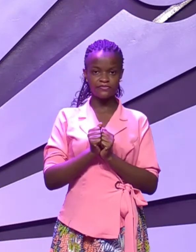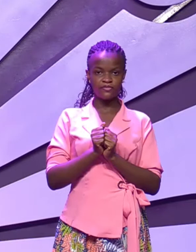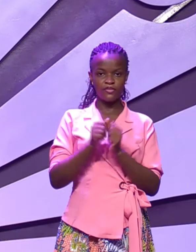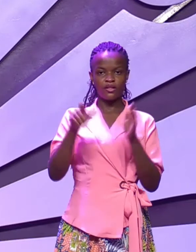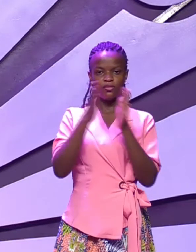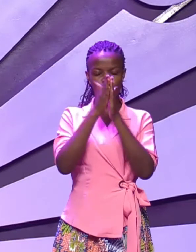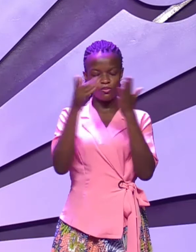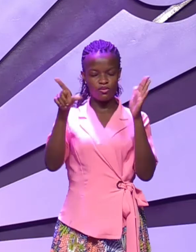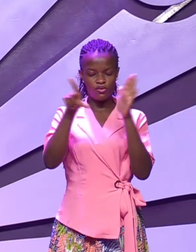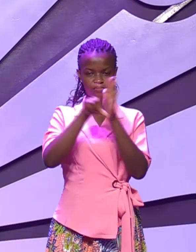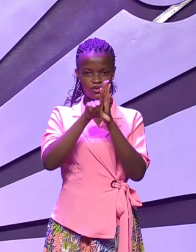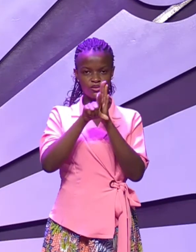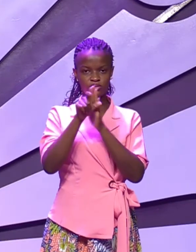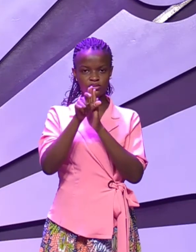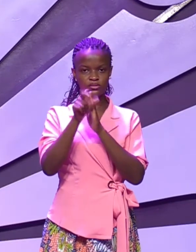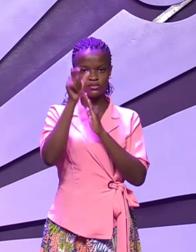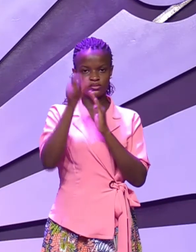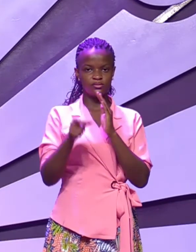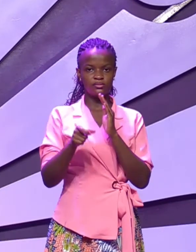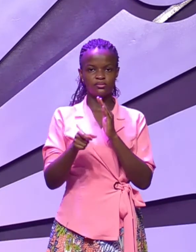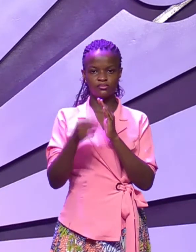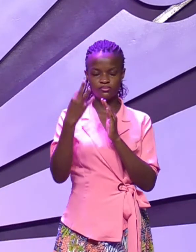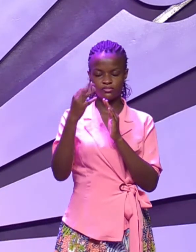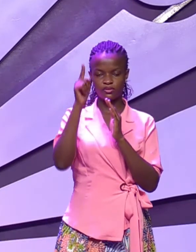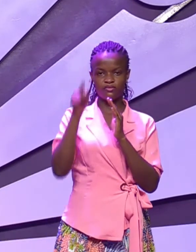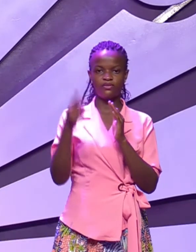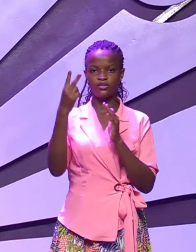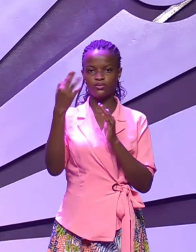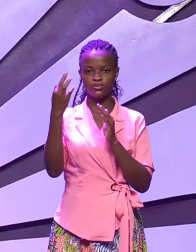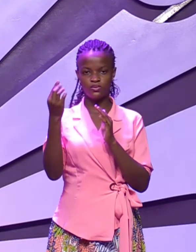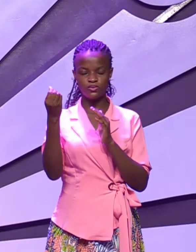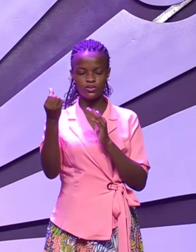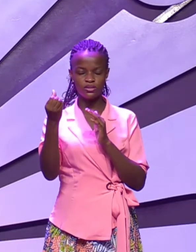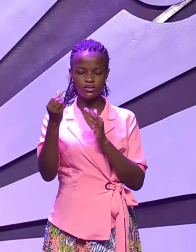Deuteronomy 26 up to verse 28